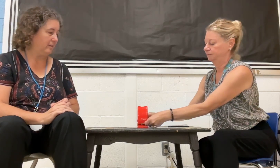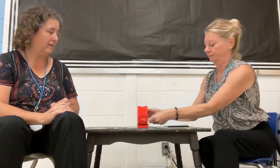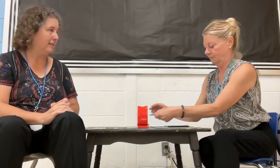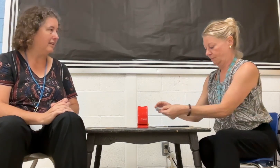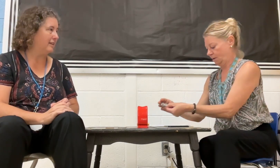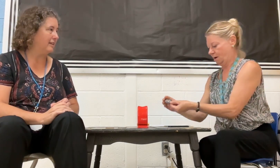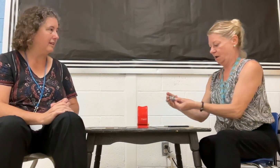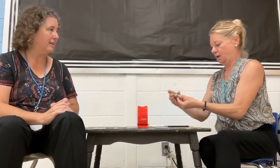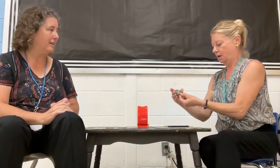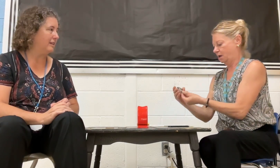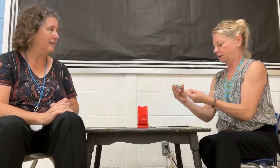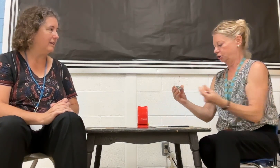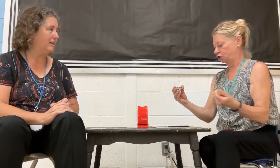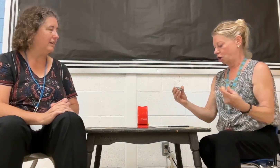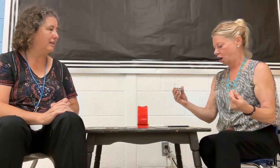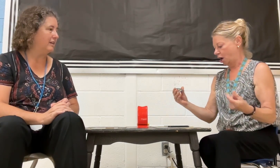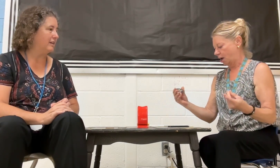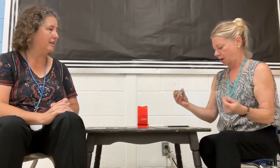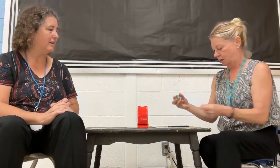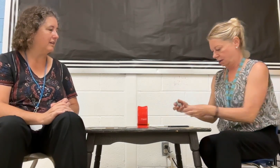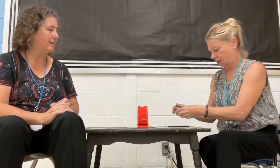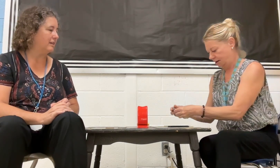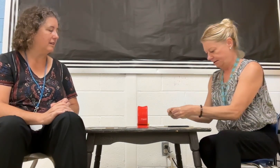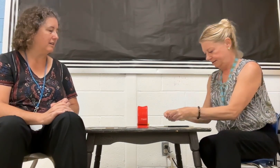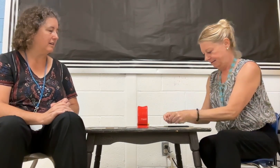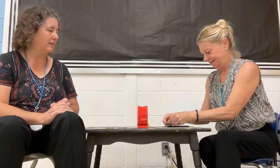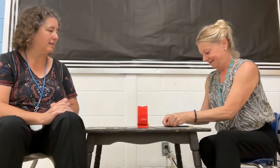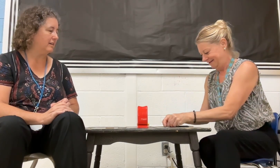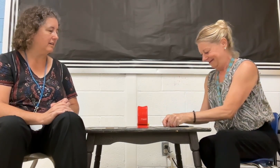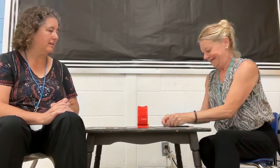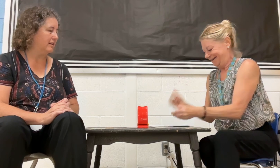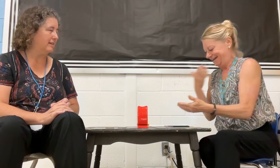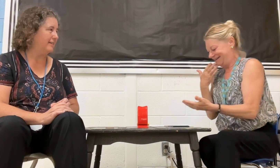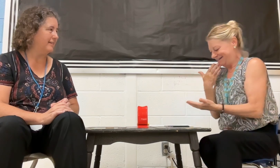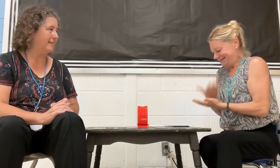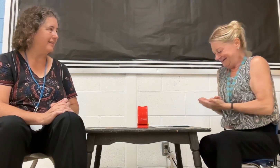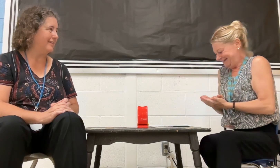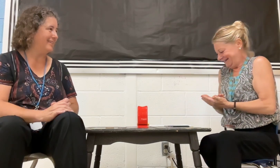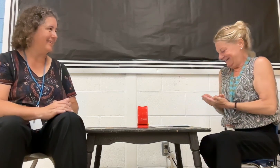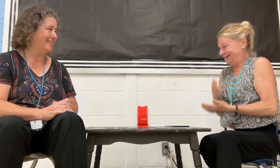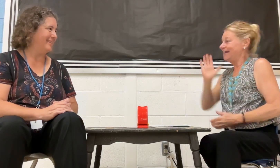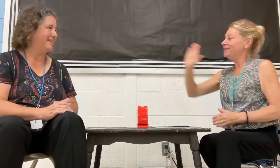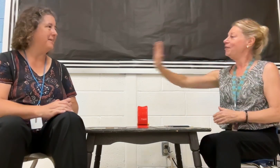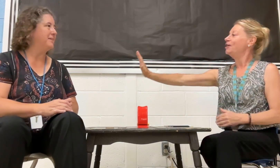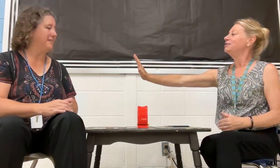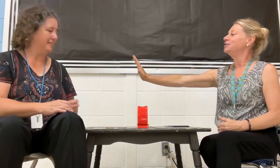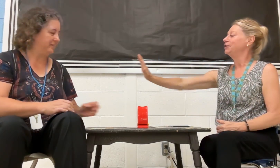A dog. Good. Your turn.